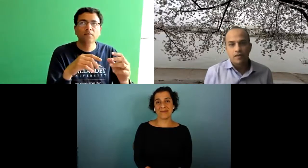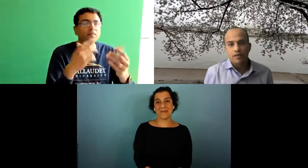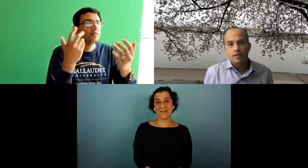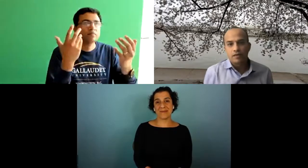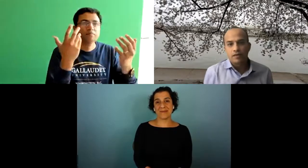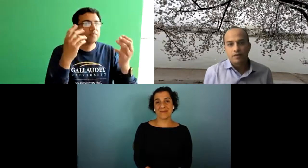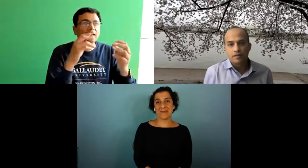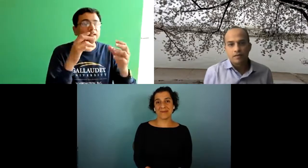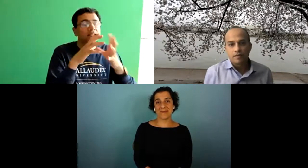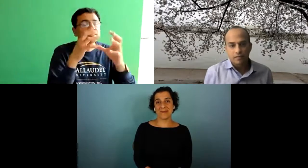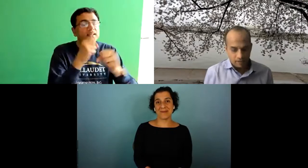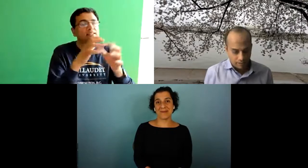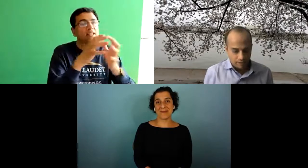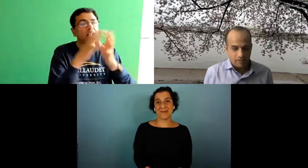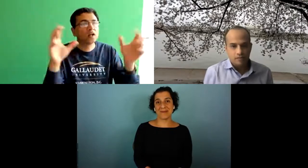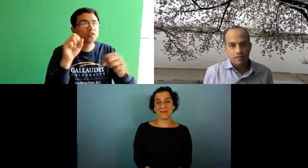to apply